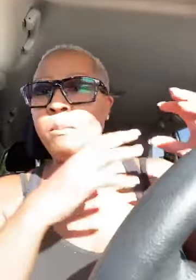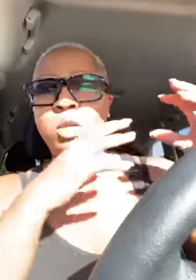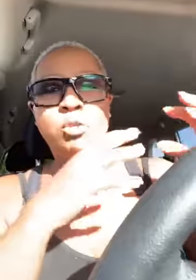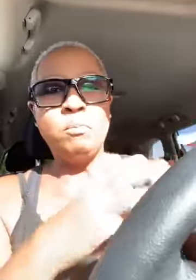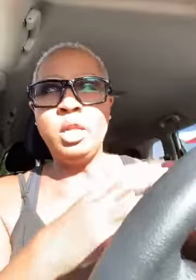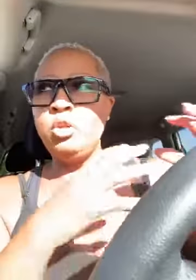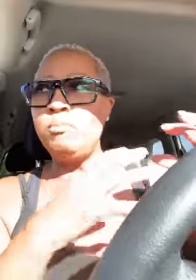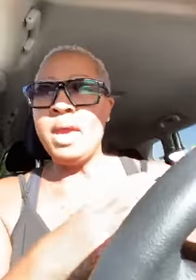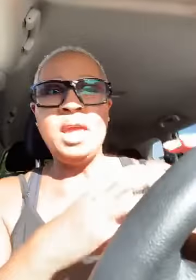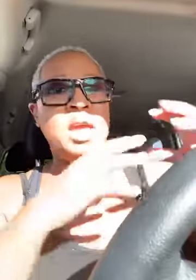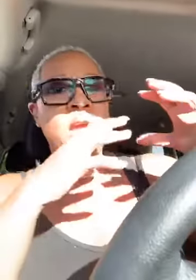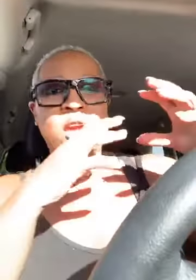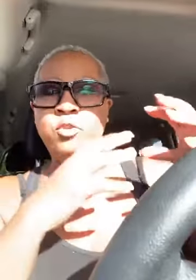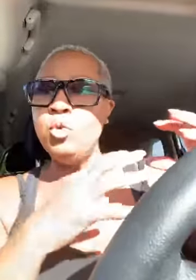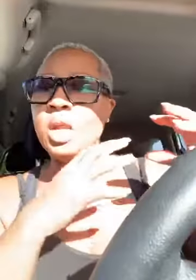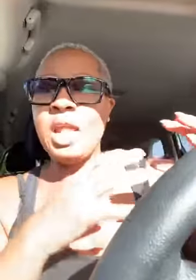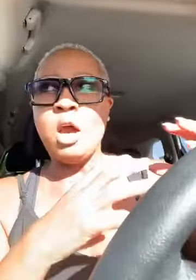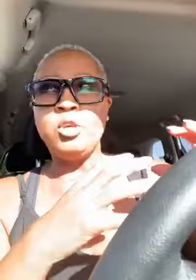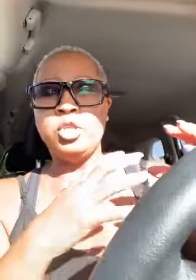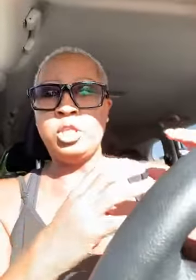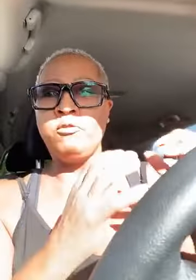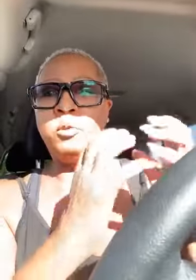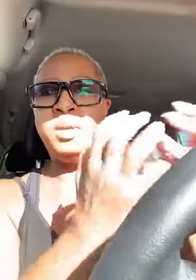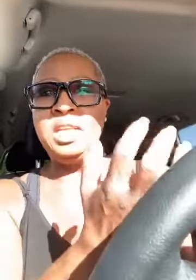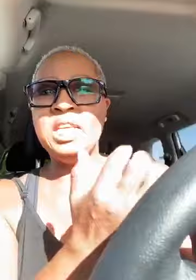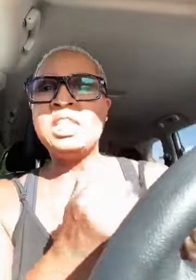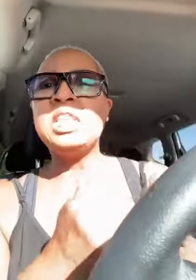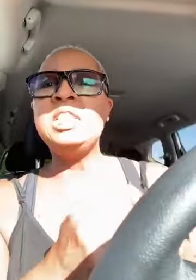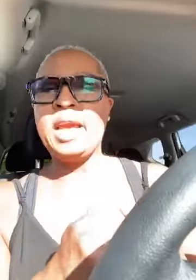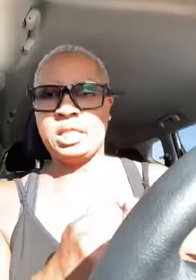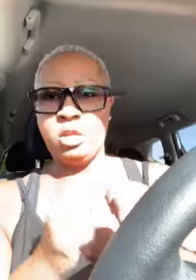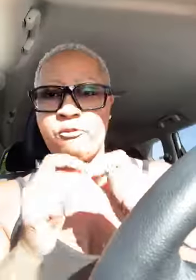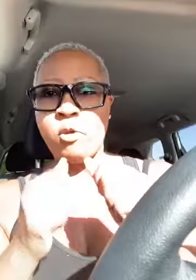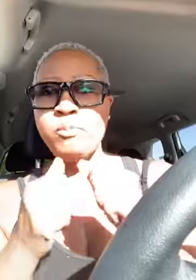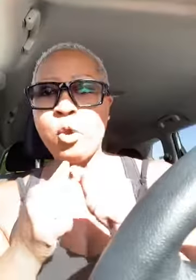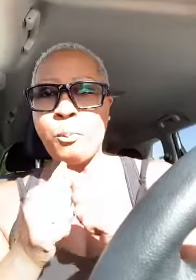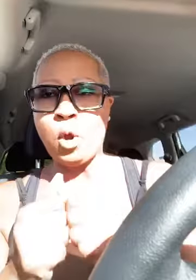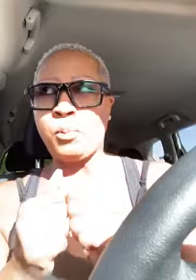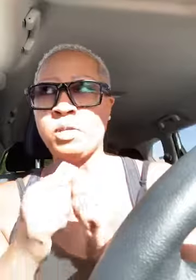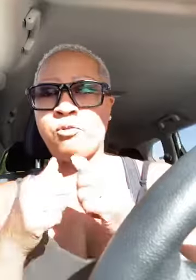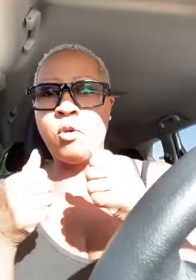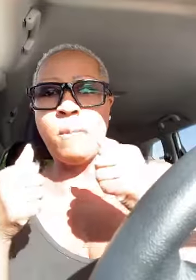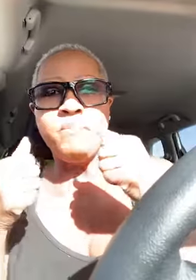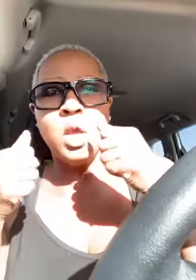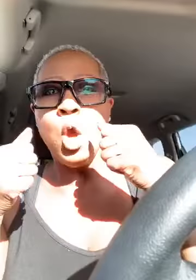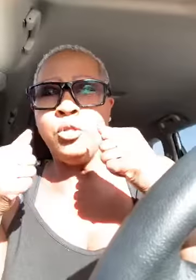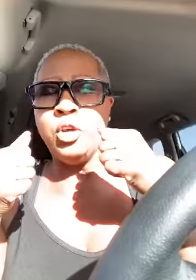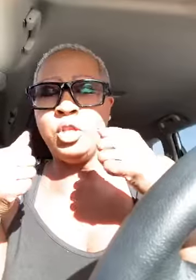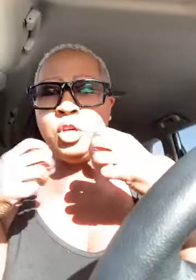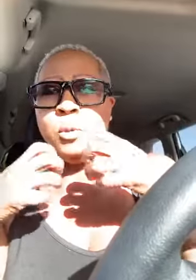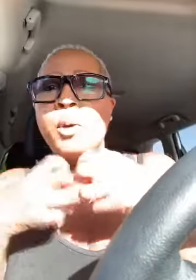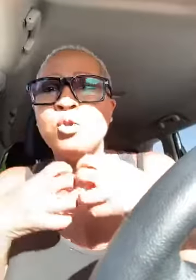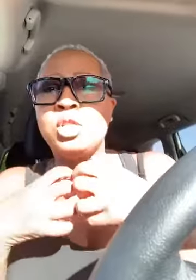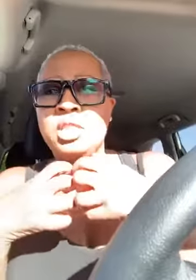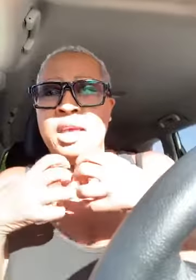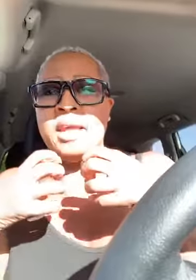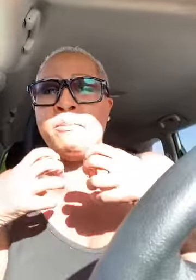much money you make if you allow yourself to be disconnected from your purpose from the the person that that